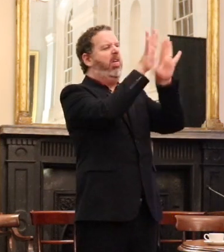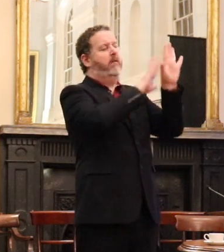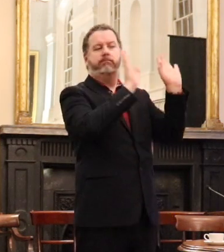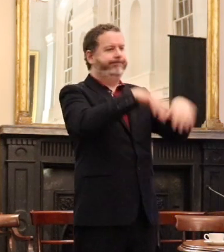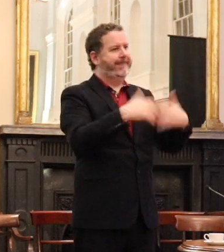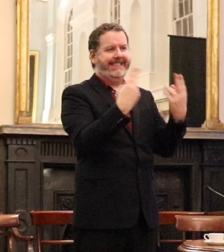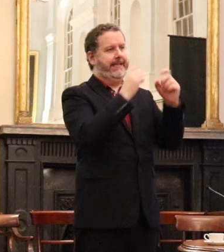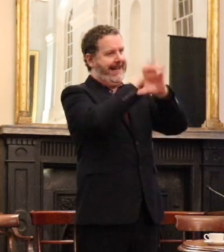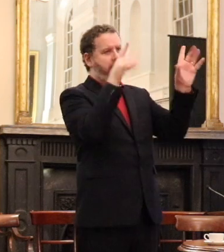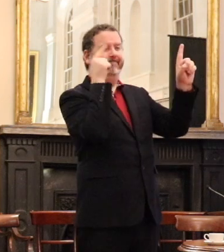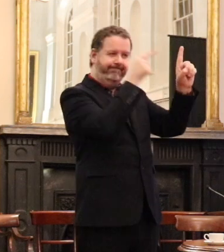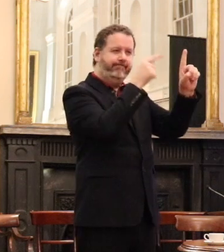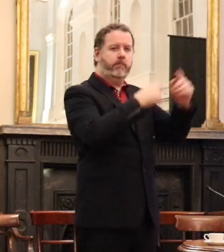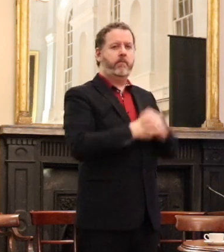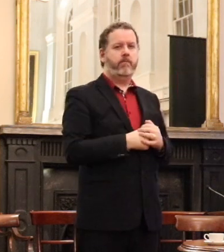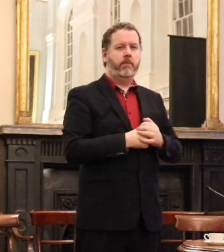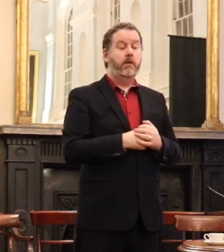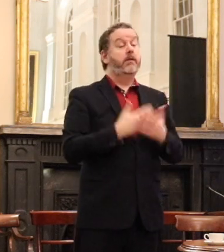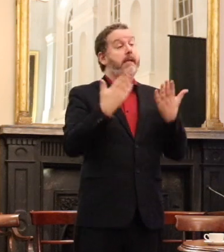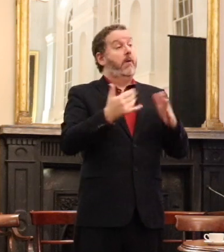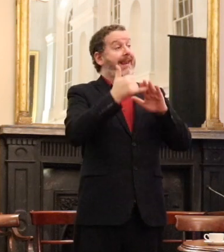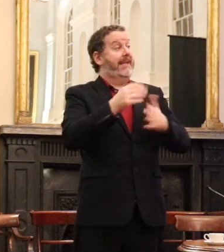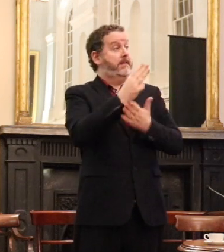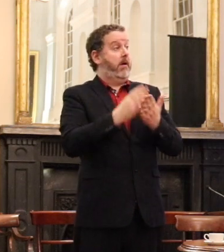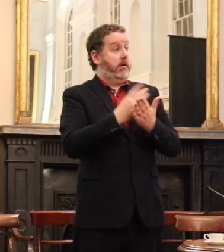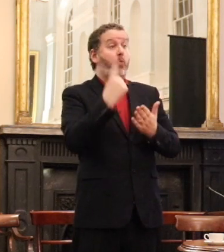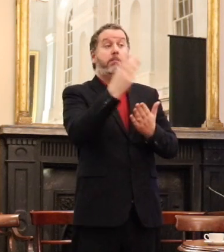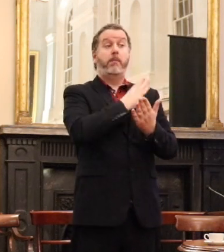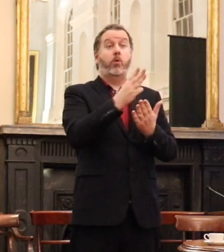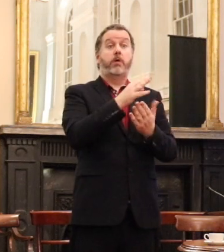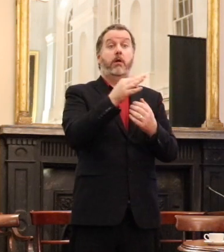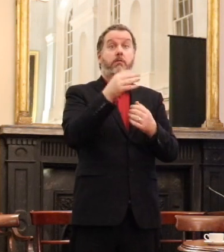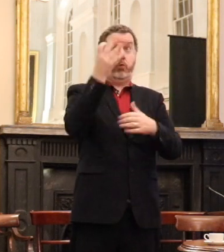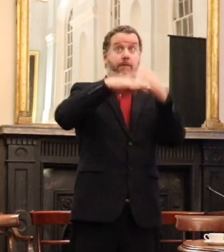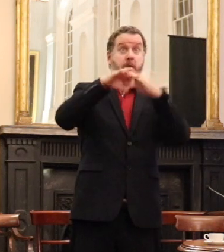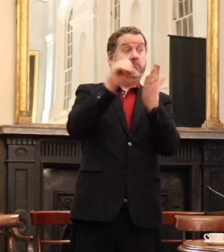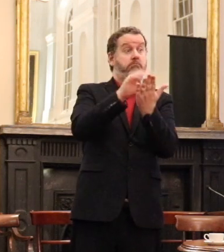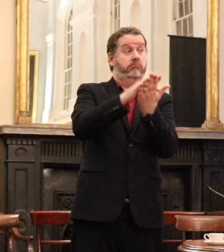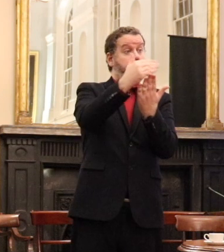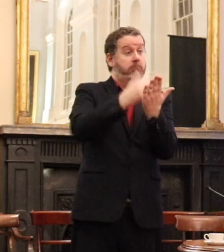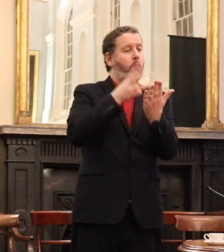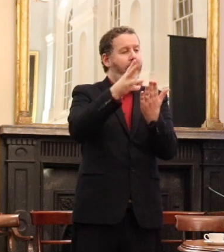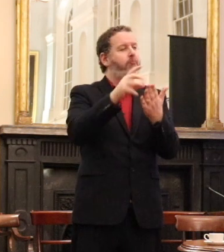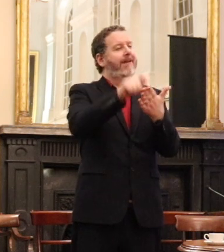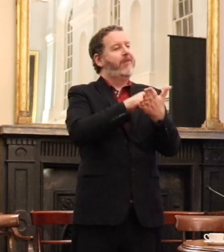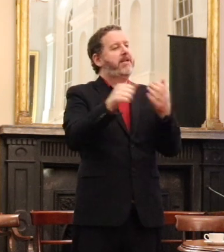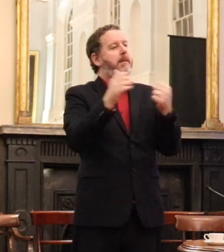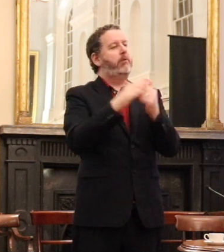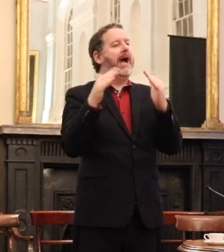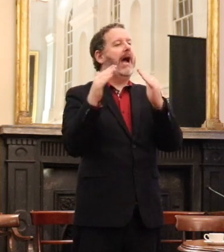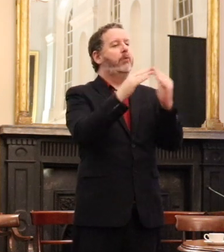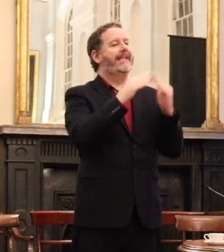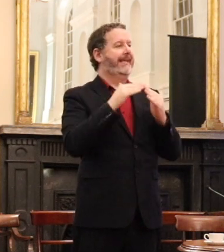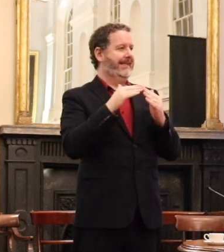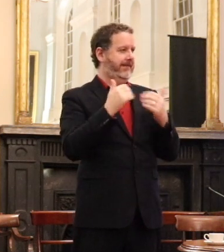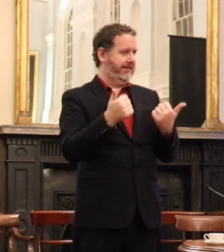that was part of the programme for government was to hold a housing referendum. And that looks like it's not going to happen. That there won't be a